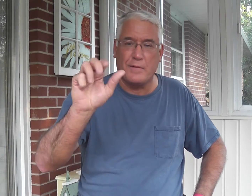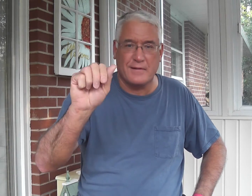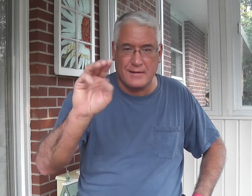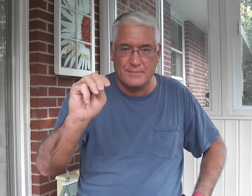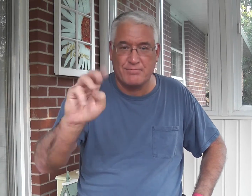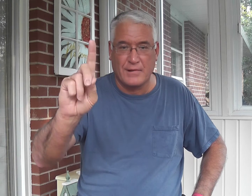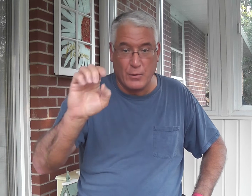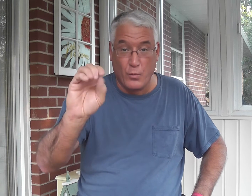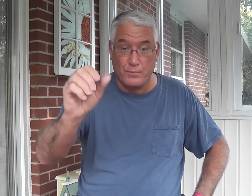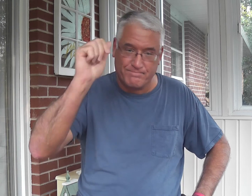Coram Deo